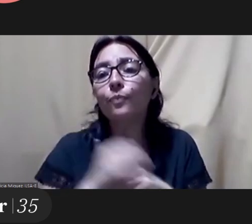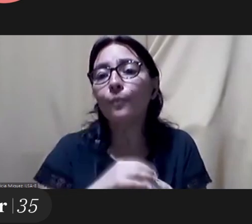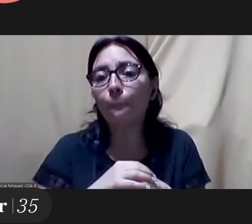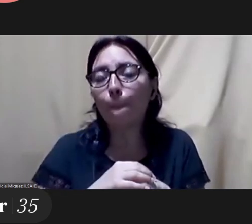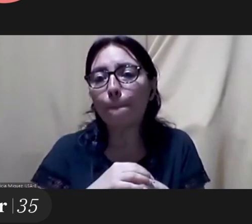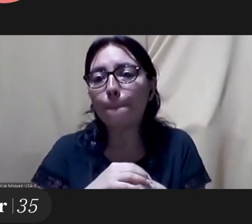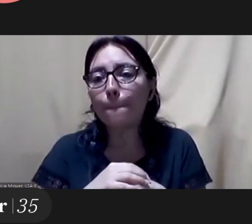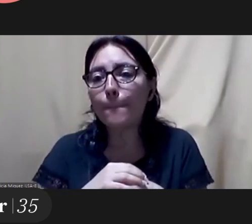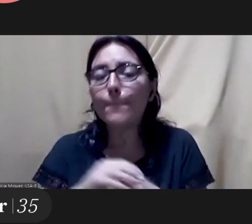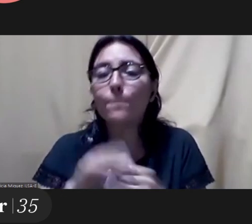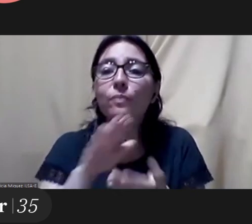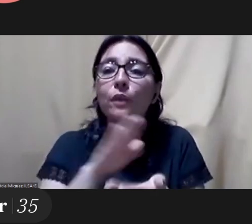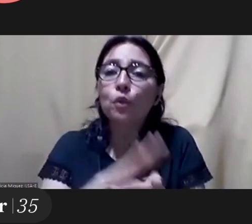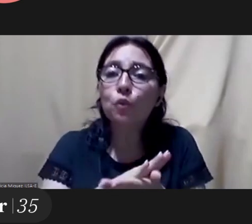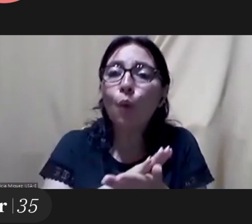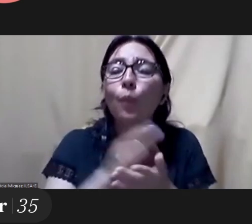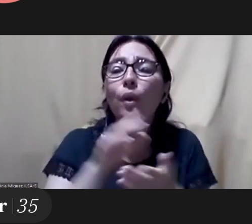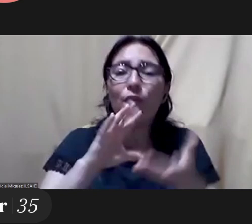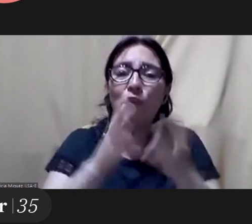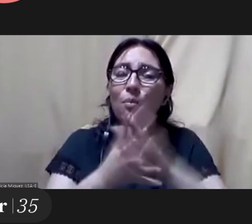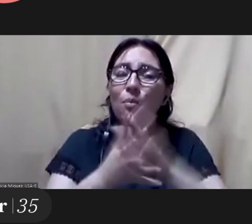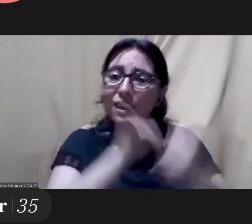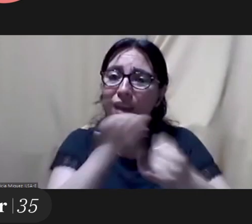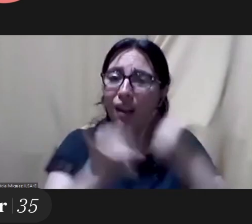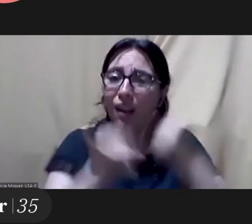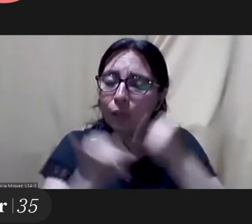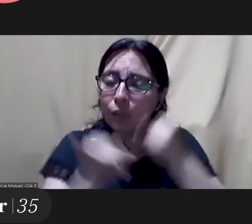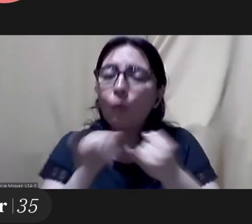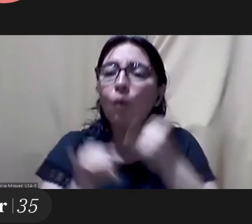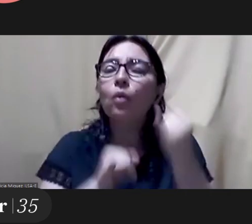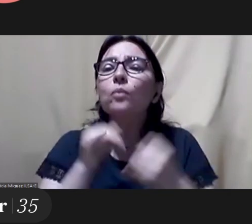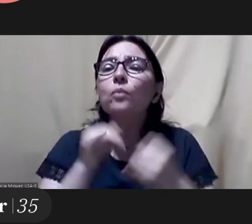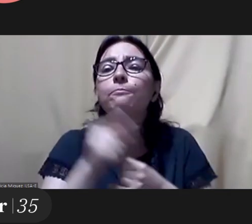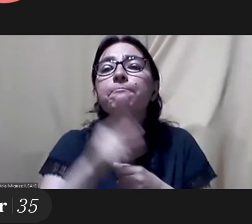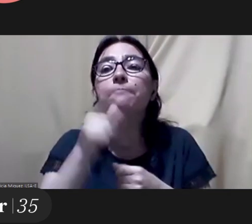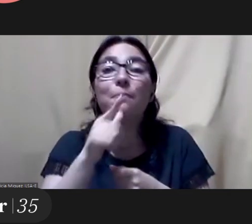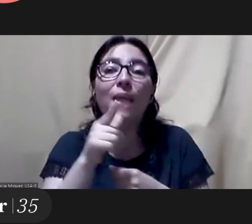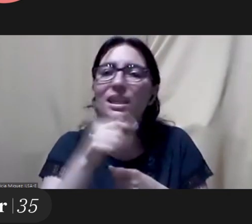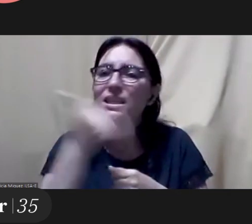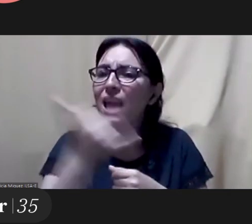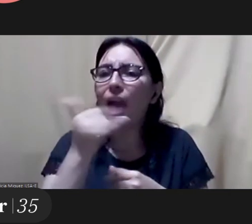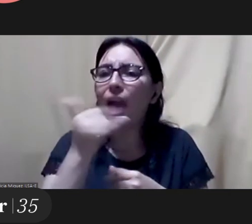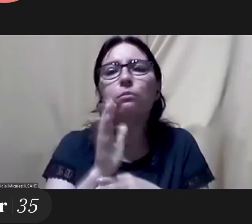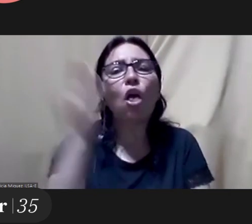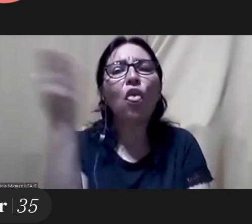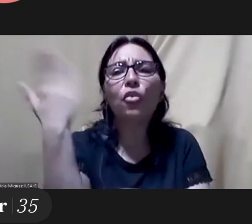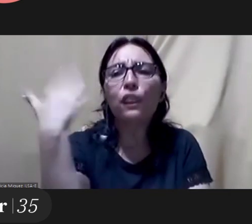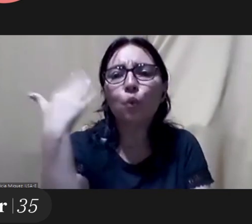make our contributions as to the narrative structures? The